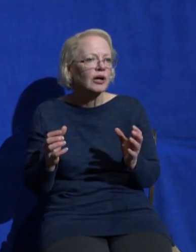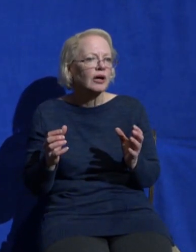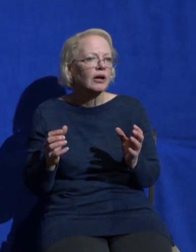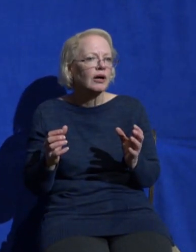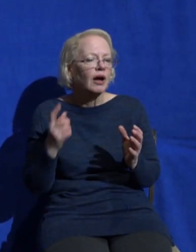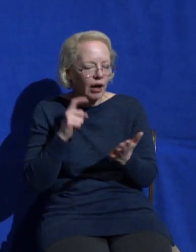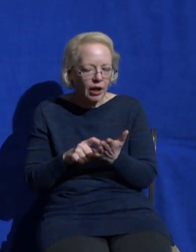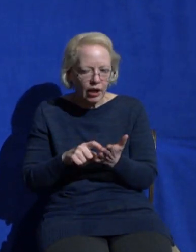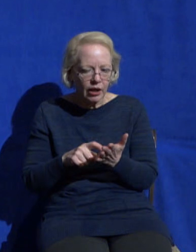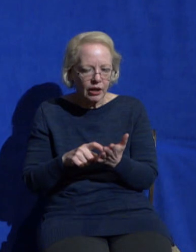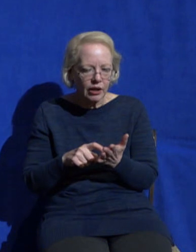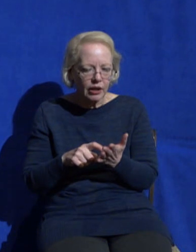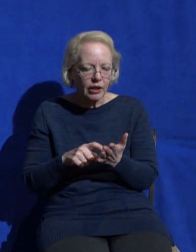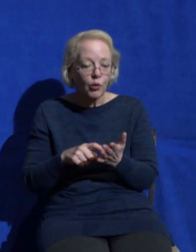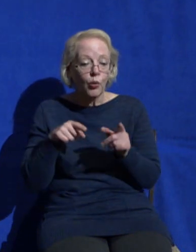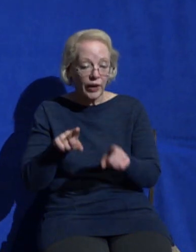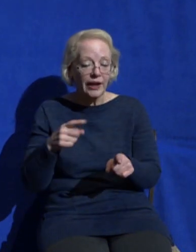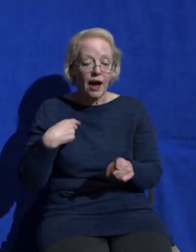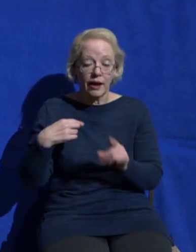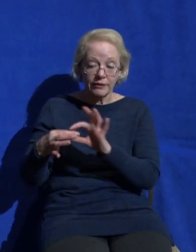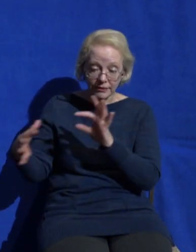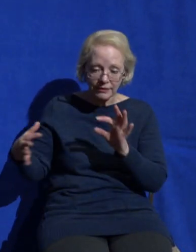I'm not saying you gotta spend three hours every morning